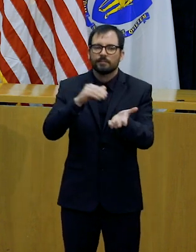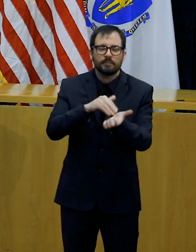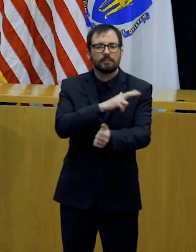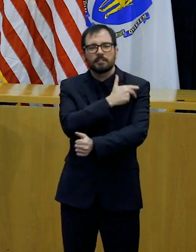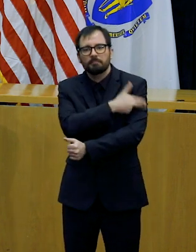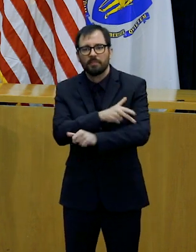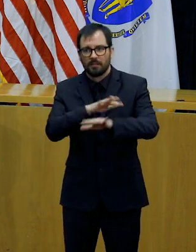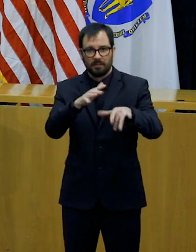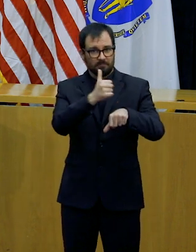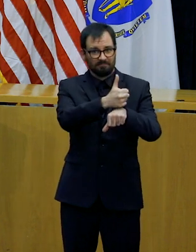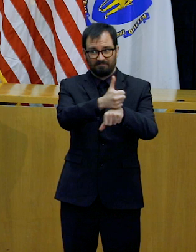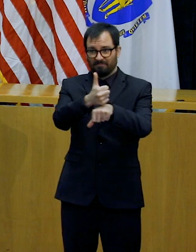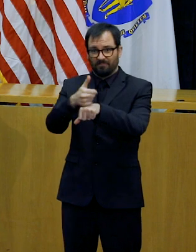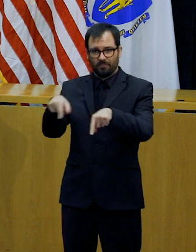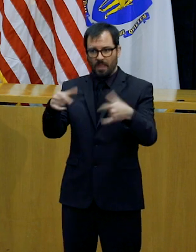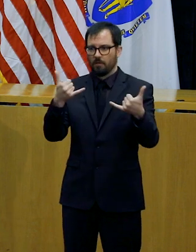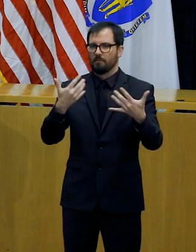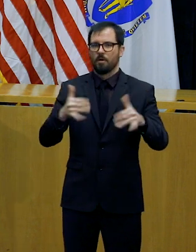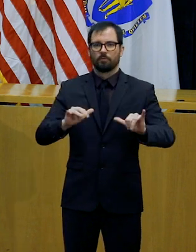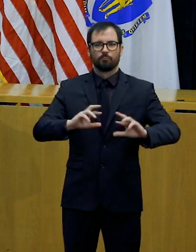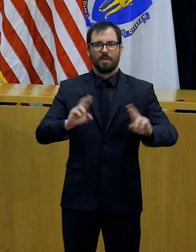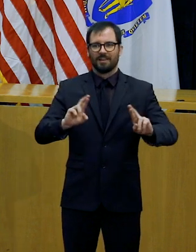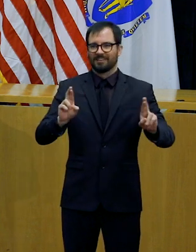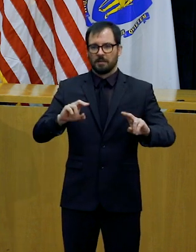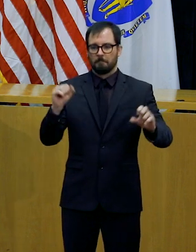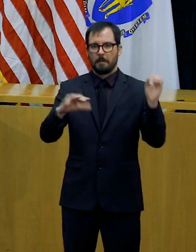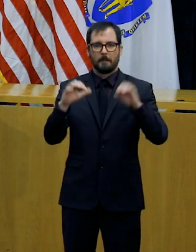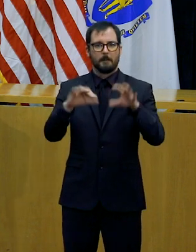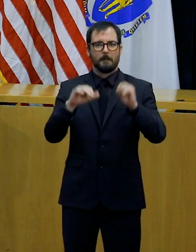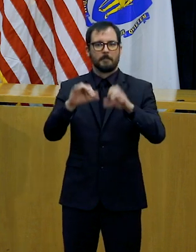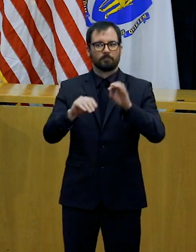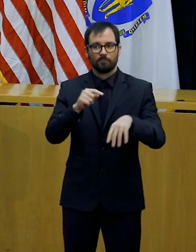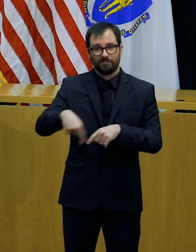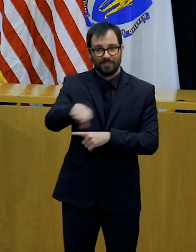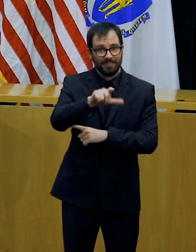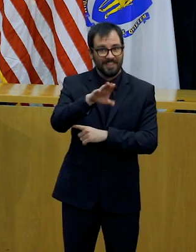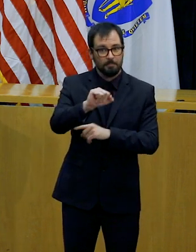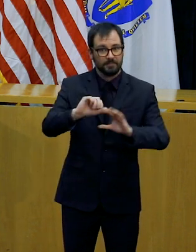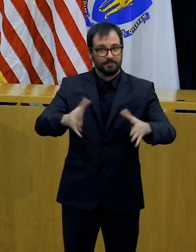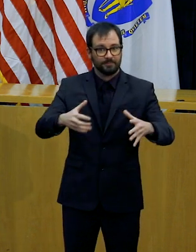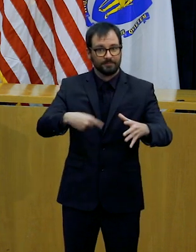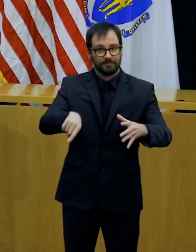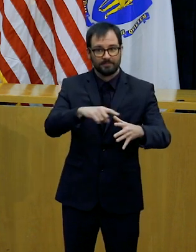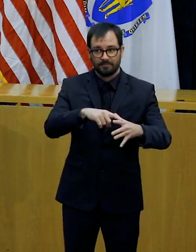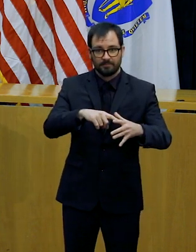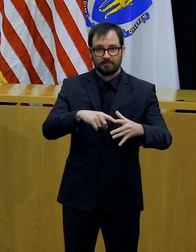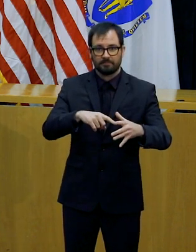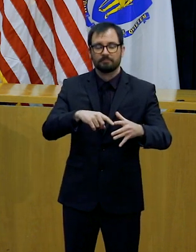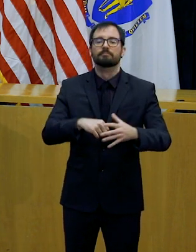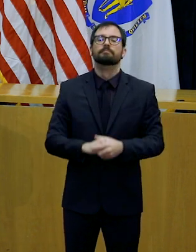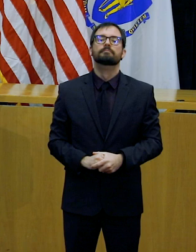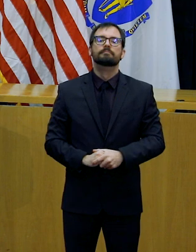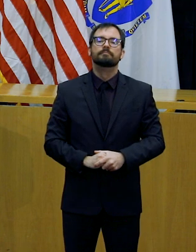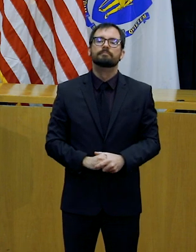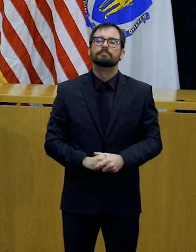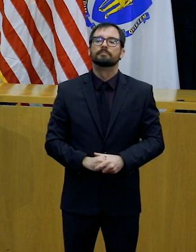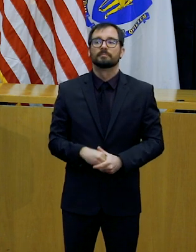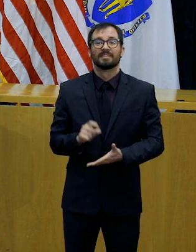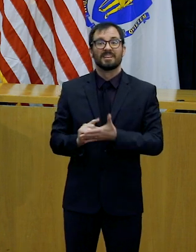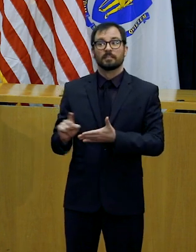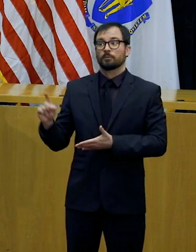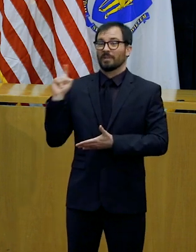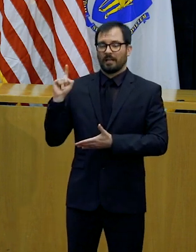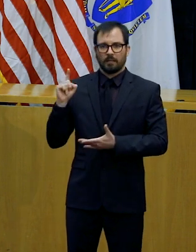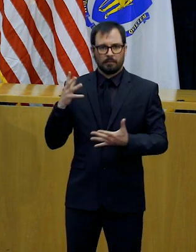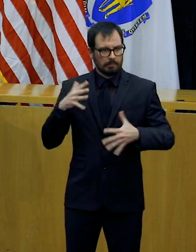submitting test results to DPH. This is big progress from where we were even a week ago. I also want remind